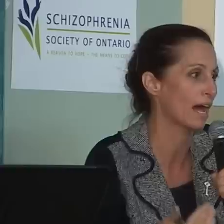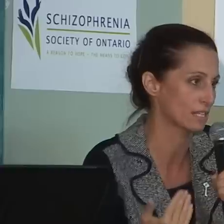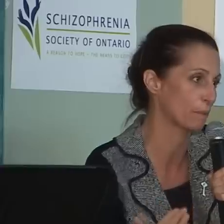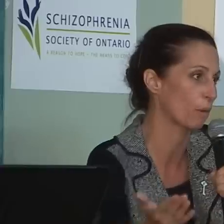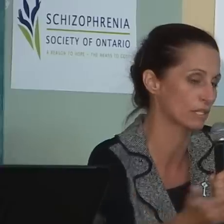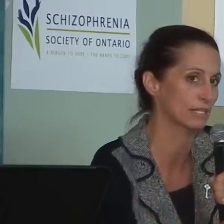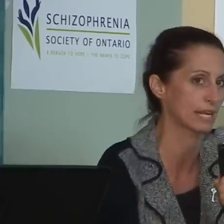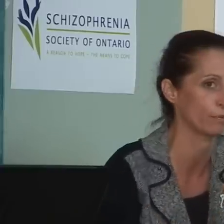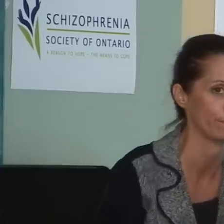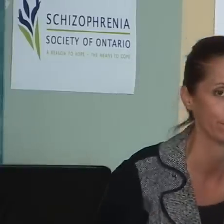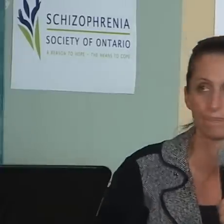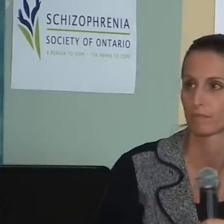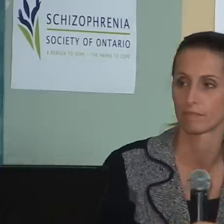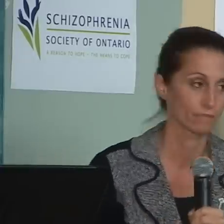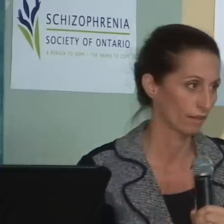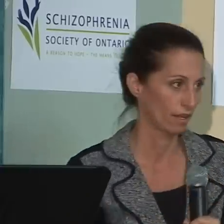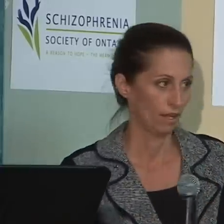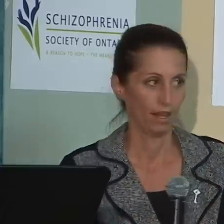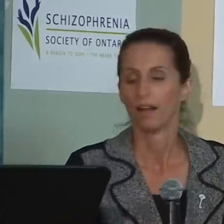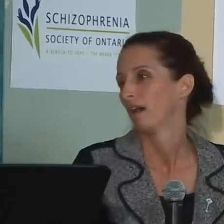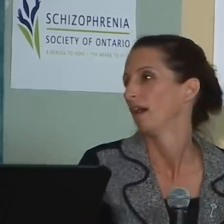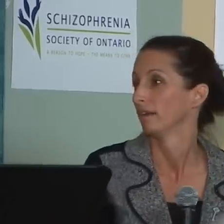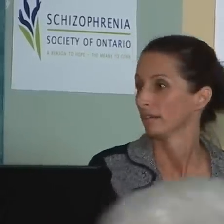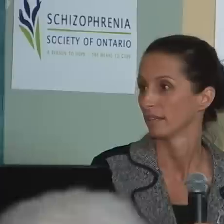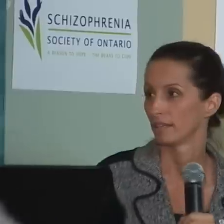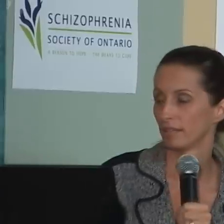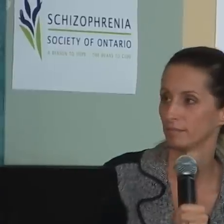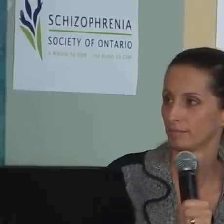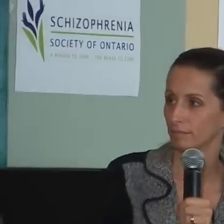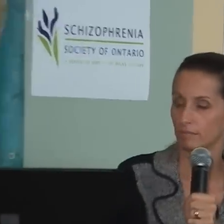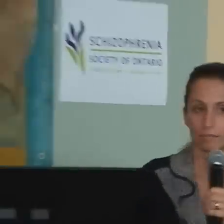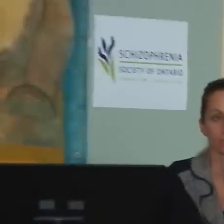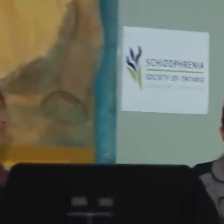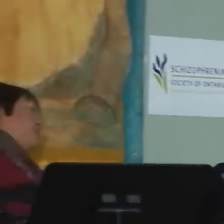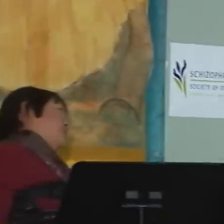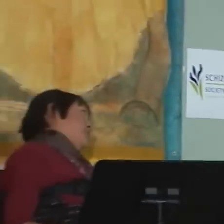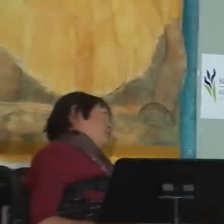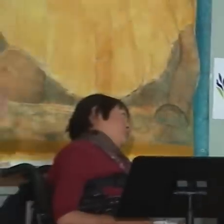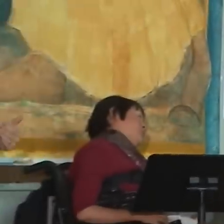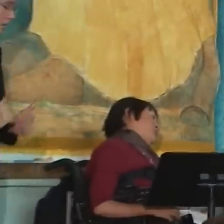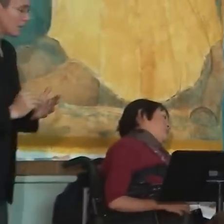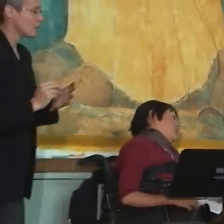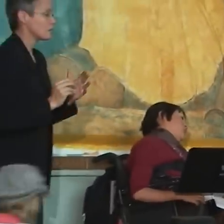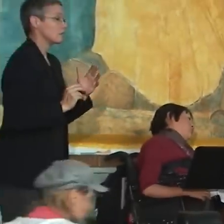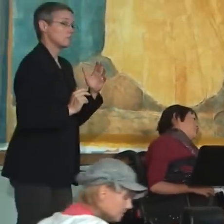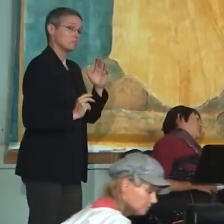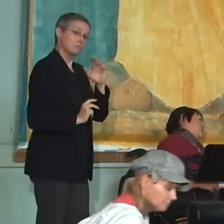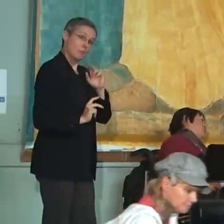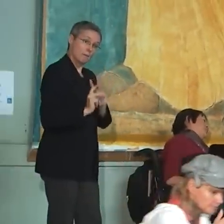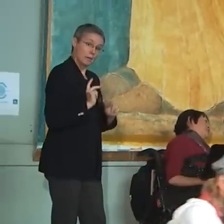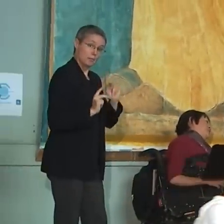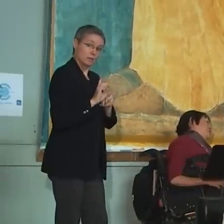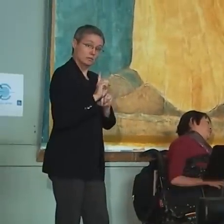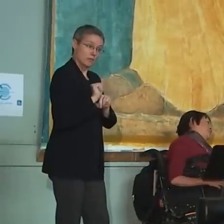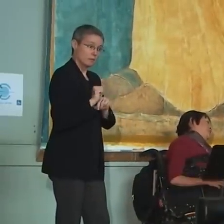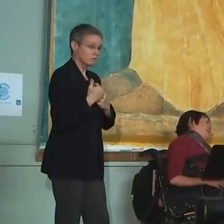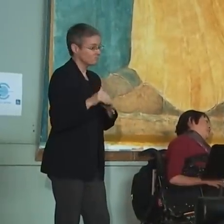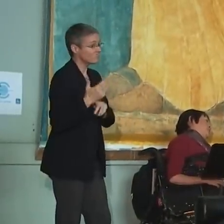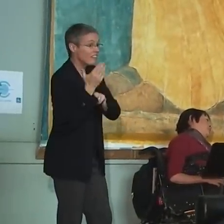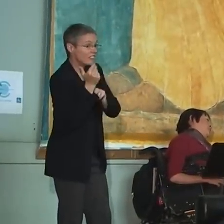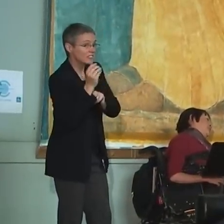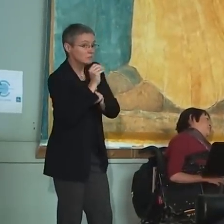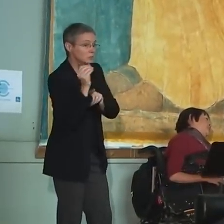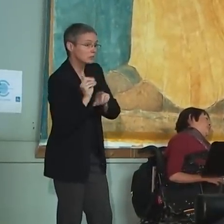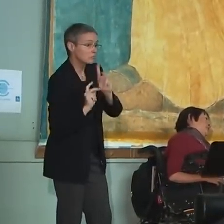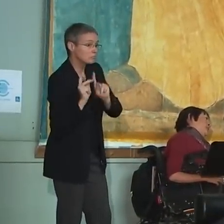Toronto want has to be brought to the table. Thank you. Now people with disabilities, as we have acknowledged, make up about 15%